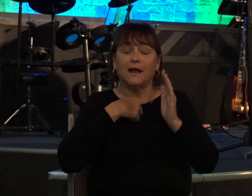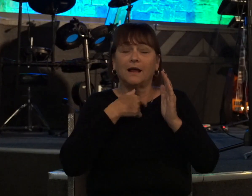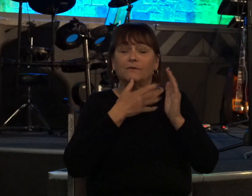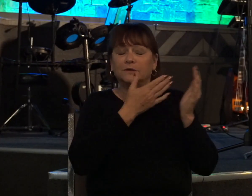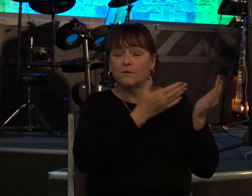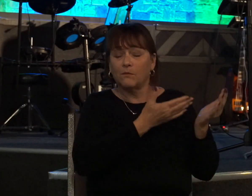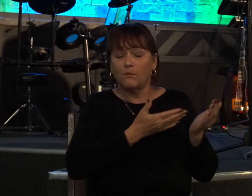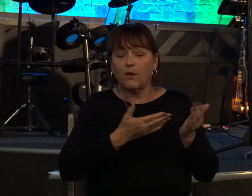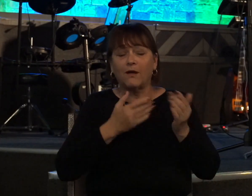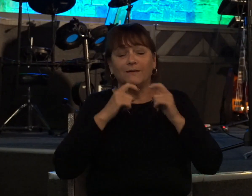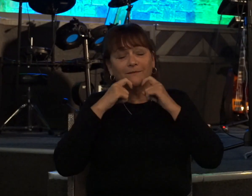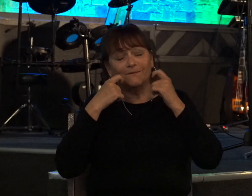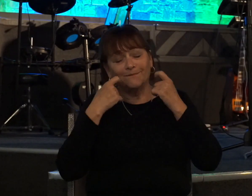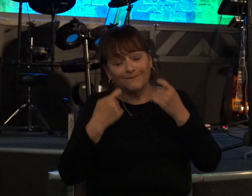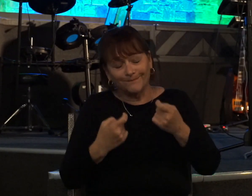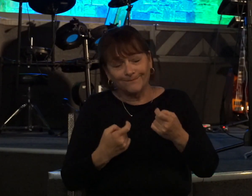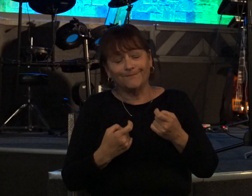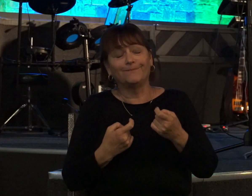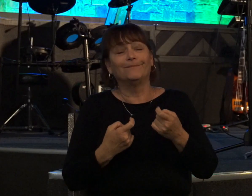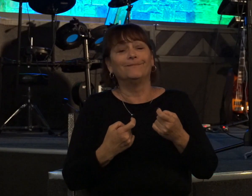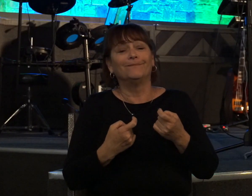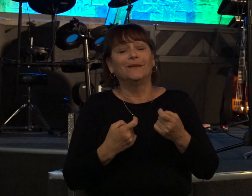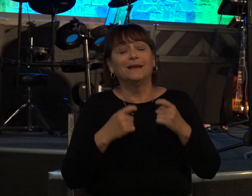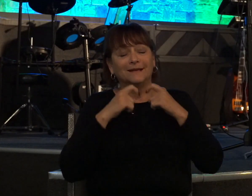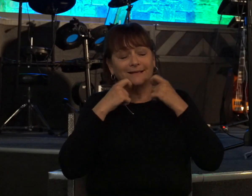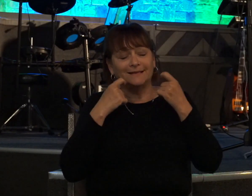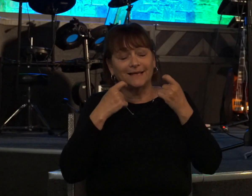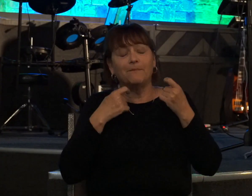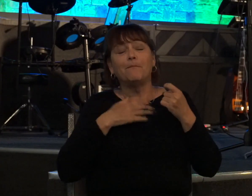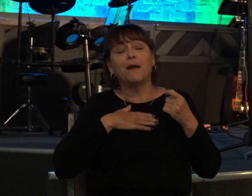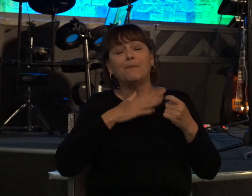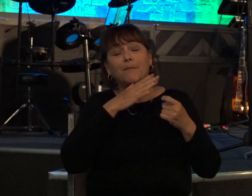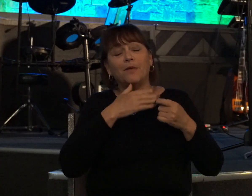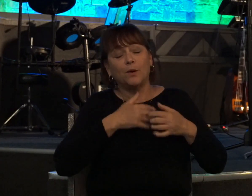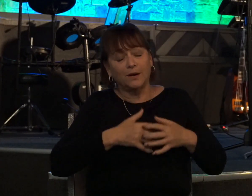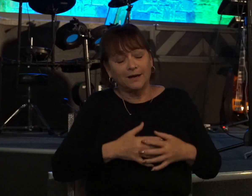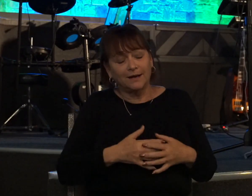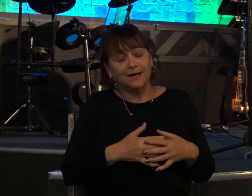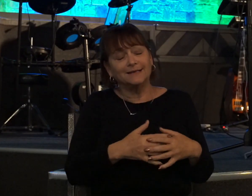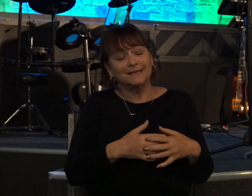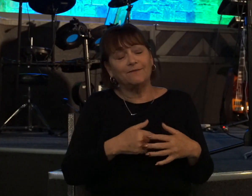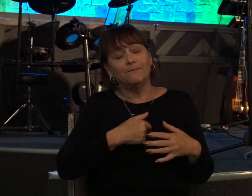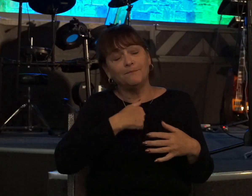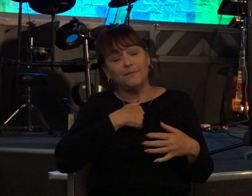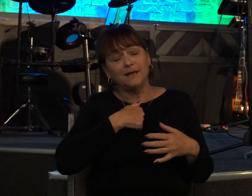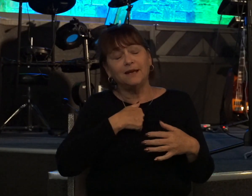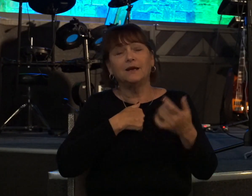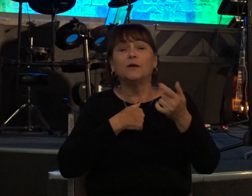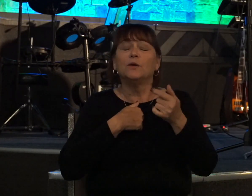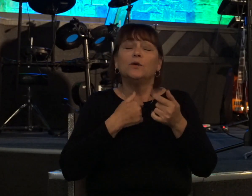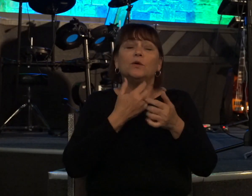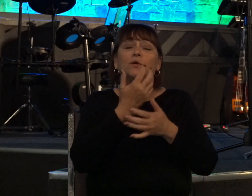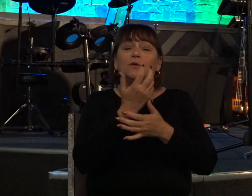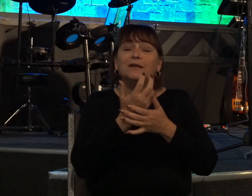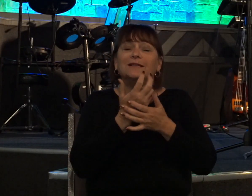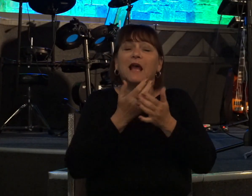in iniquity and in sin my mother conceived me behold you desire truth in the inward